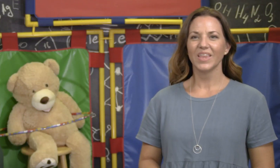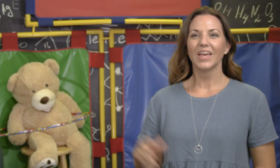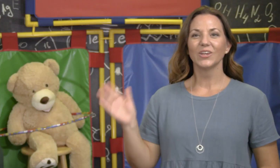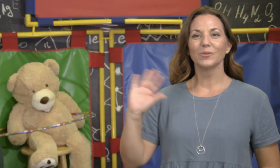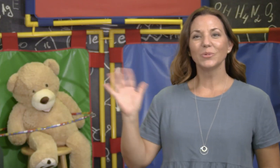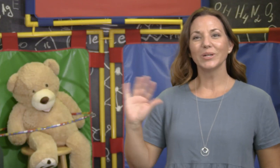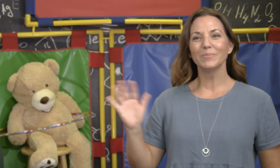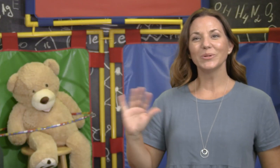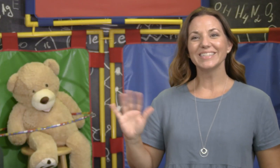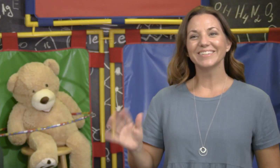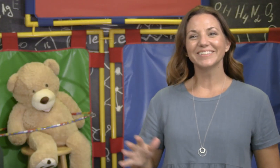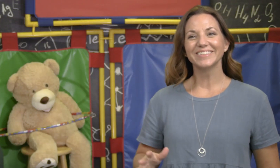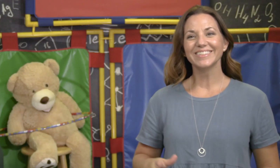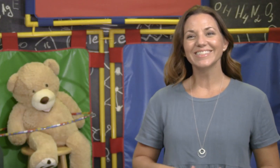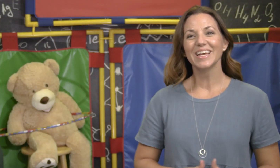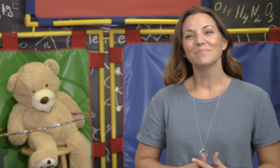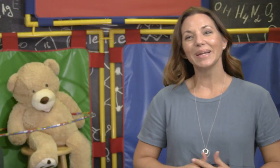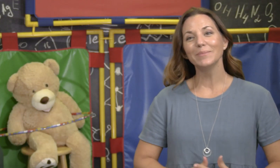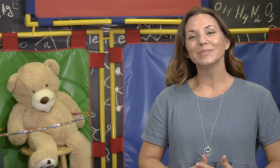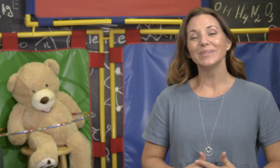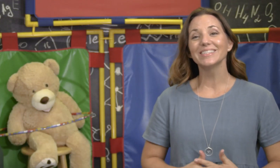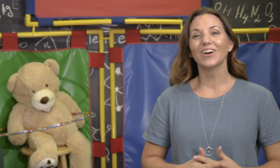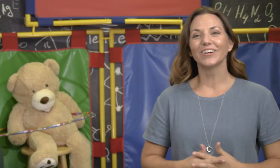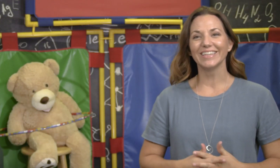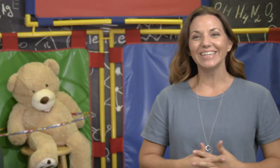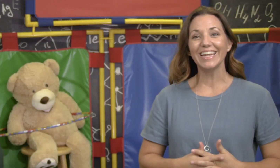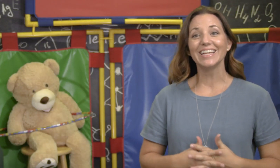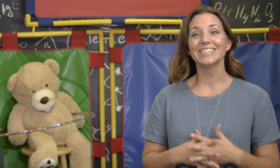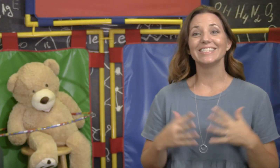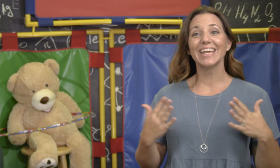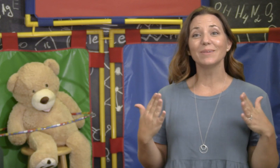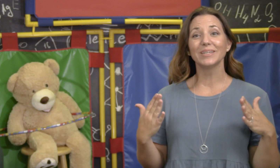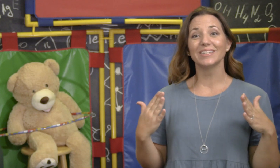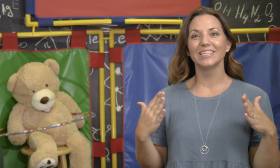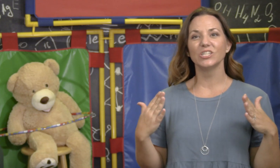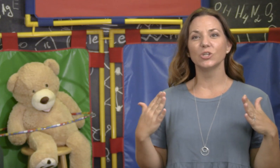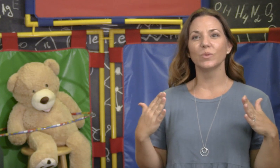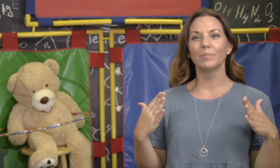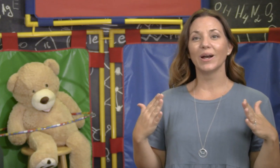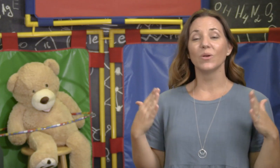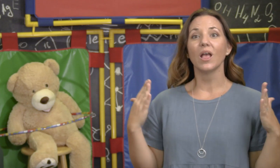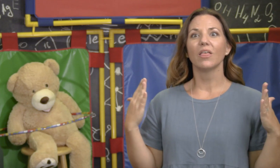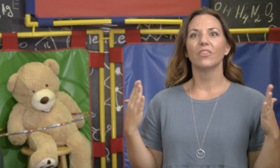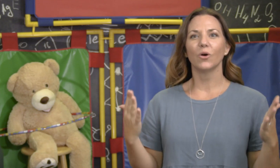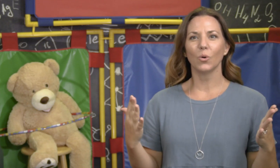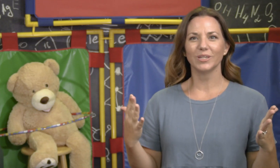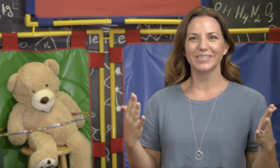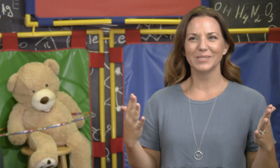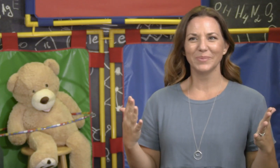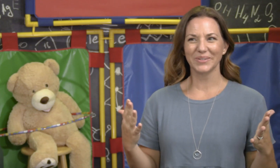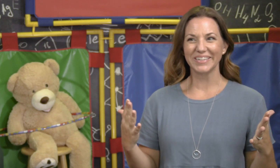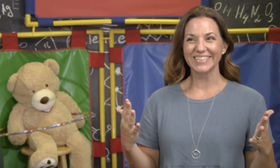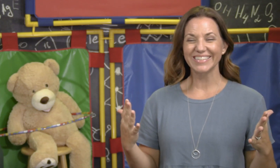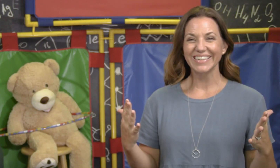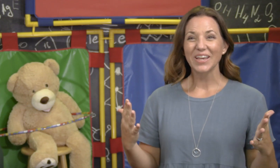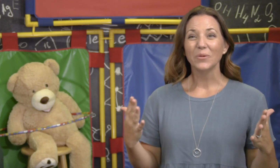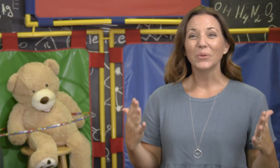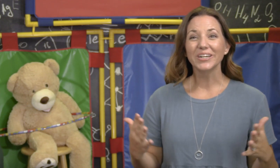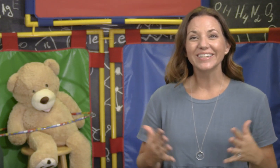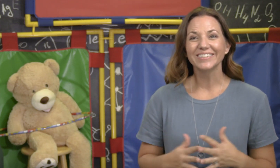Good morning boys and girls. My name is Miss Carlene and today I'm going to teach you about the Holy Spirit. We're going to learn